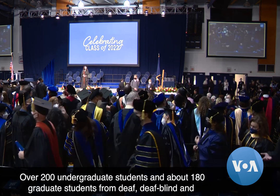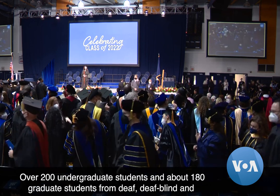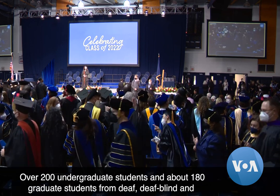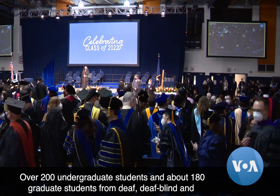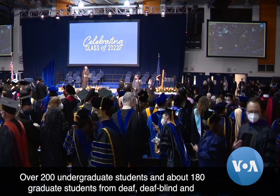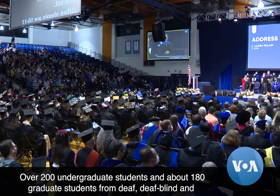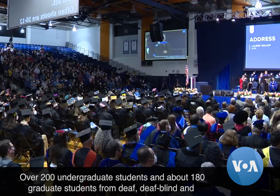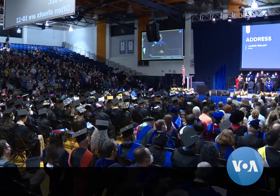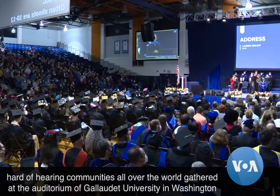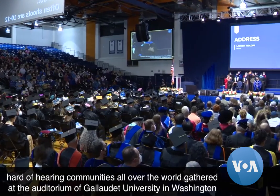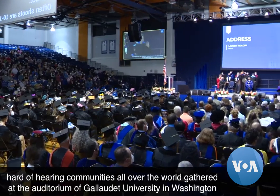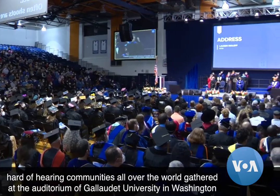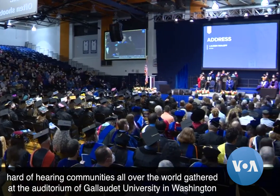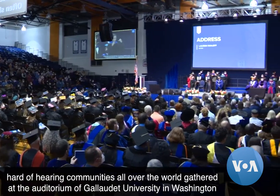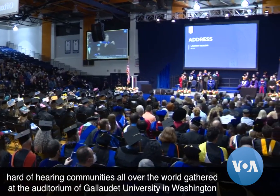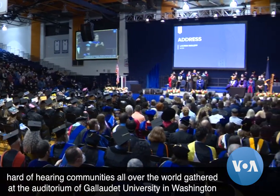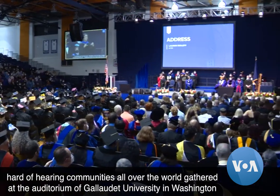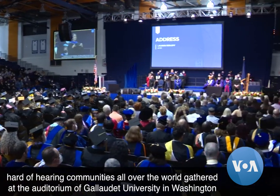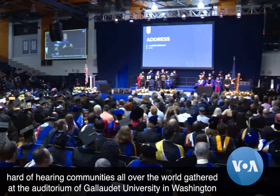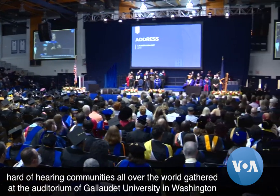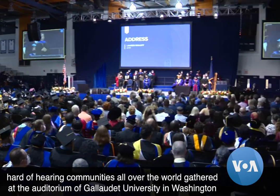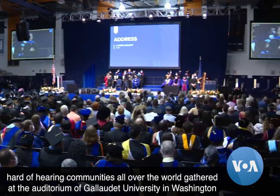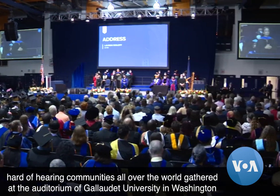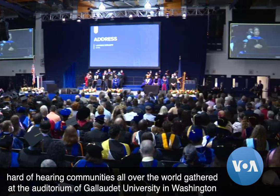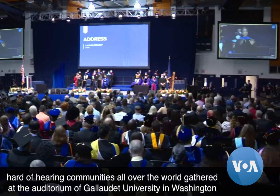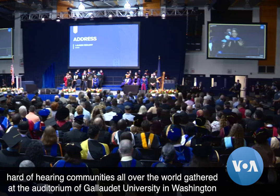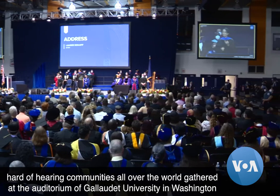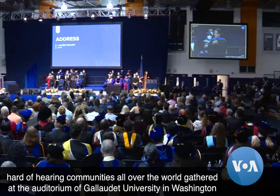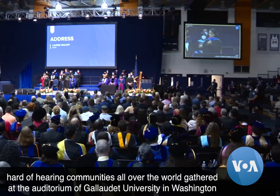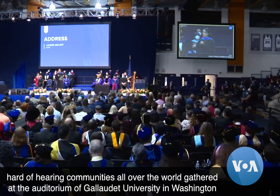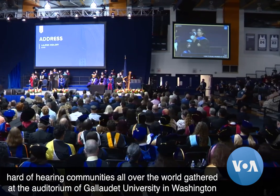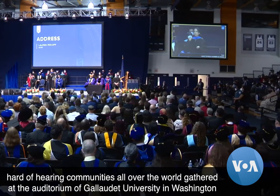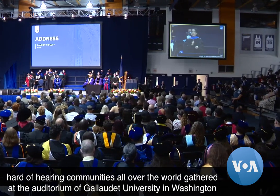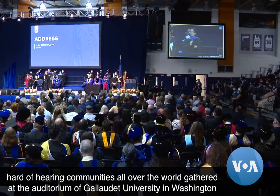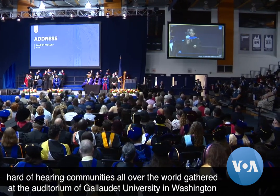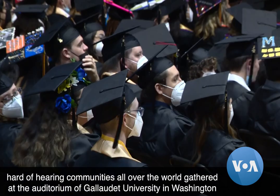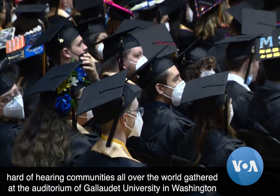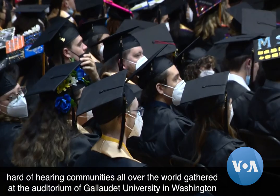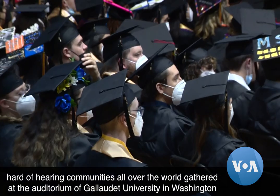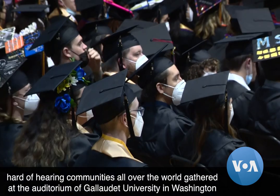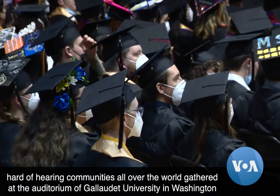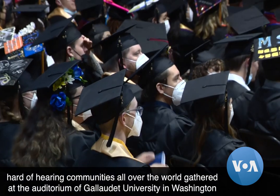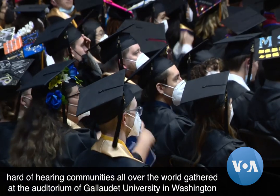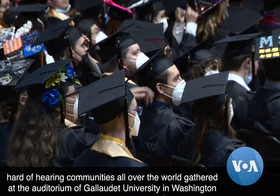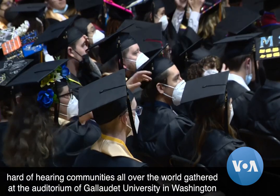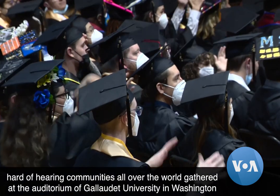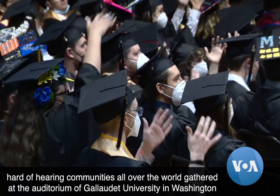deafblind and hard of hearing communities all over the world gathered at the auditorium of Gallaudet University in Washington